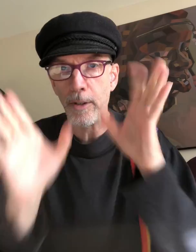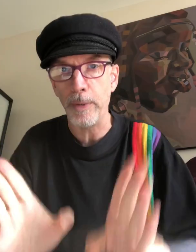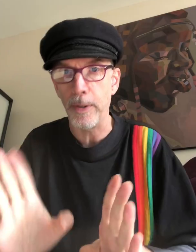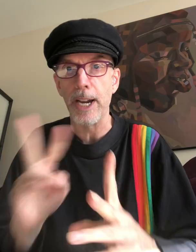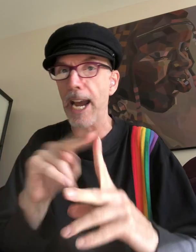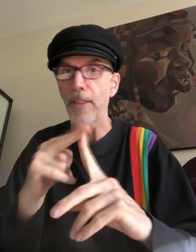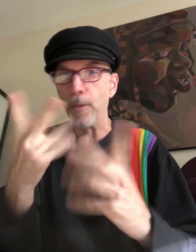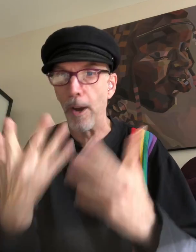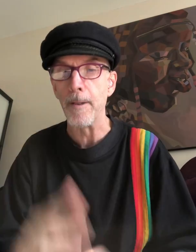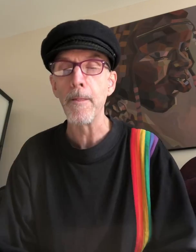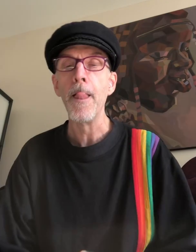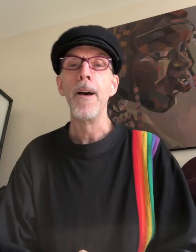interpreter, either one.